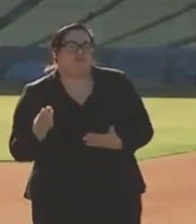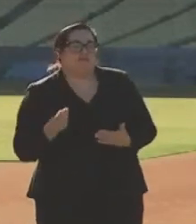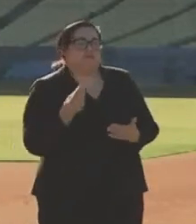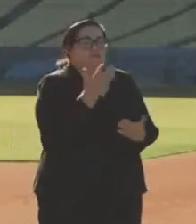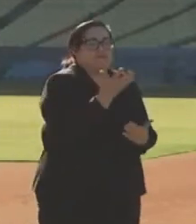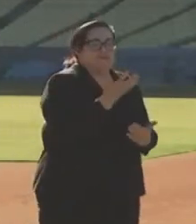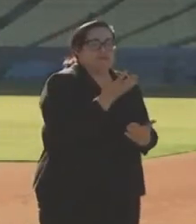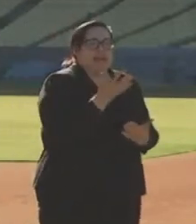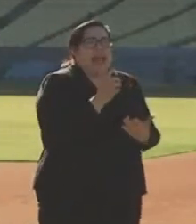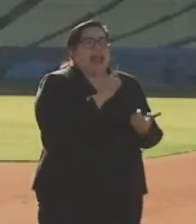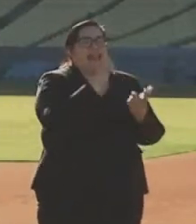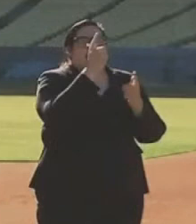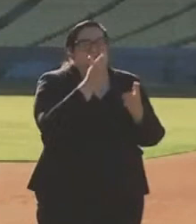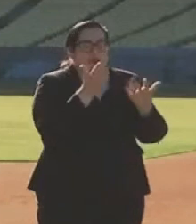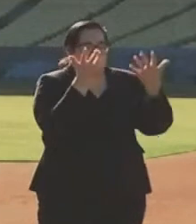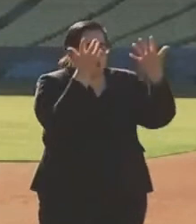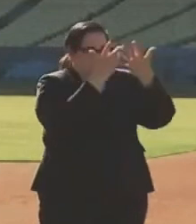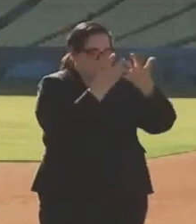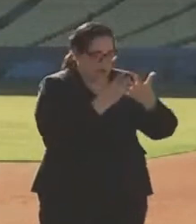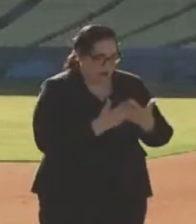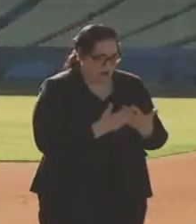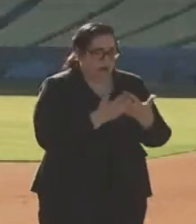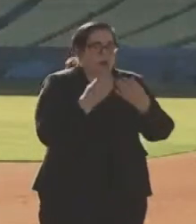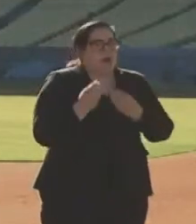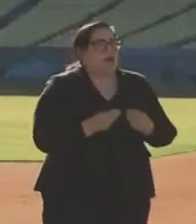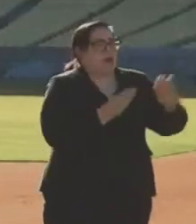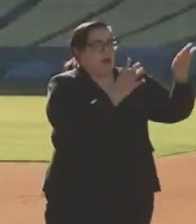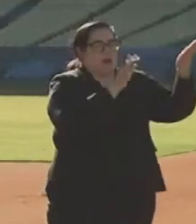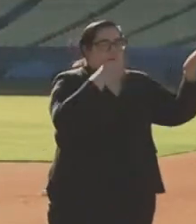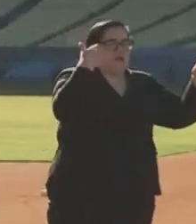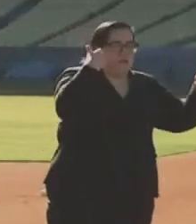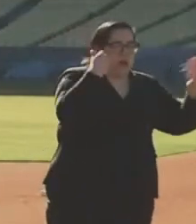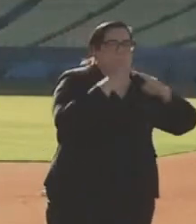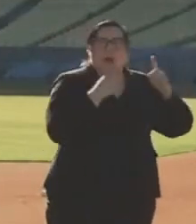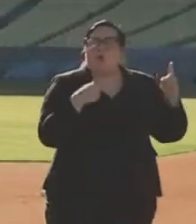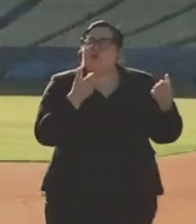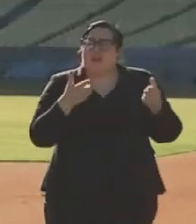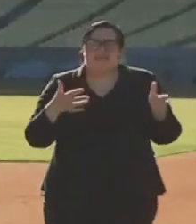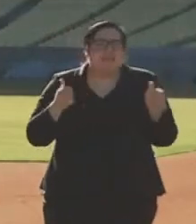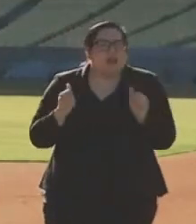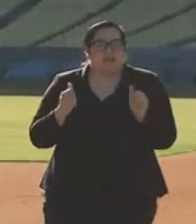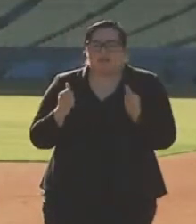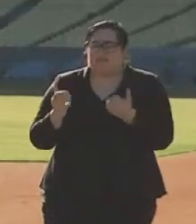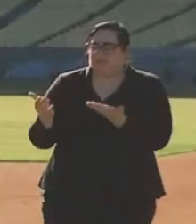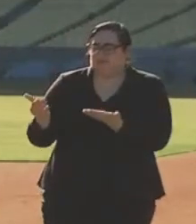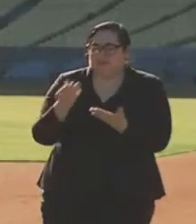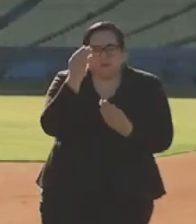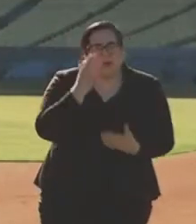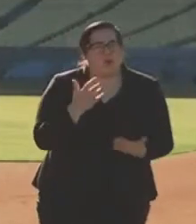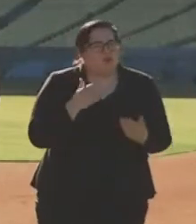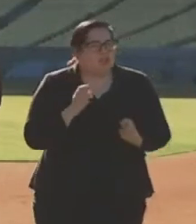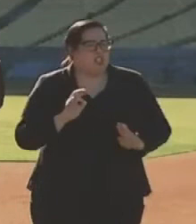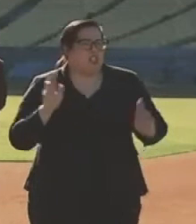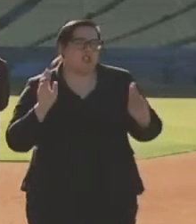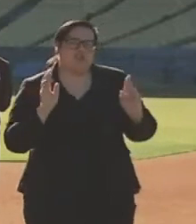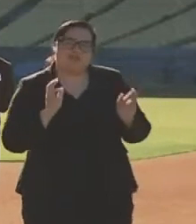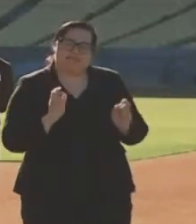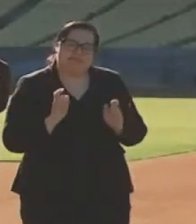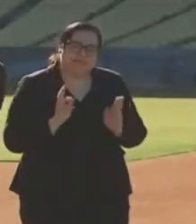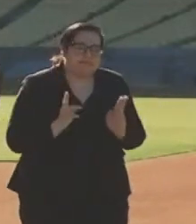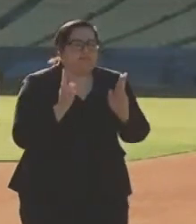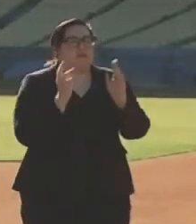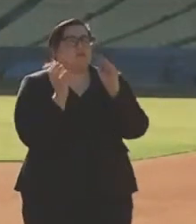and ultimately that information is provided to the federal government. We're looking to fast track that with better urgency. There's more transparency